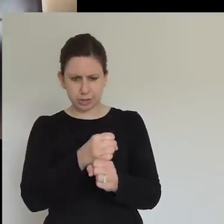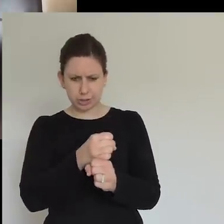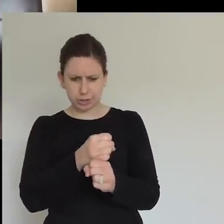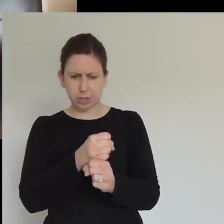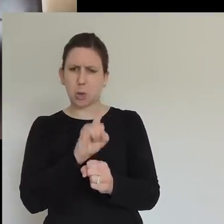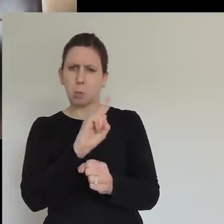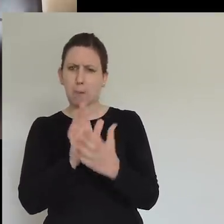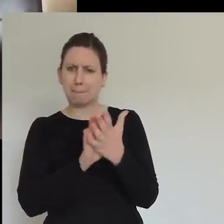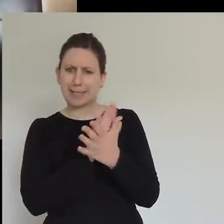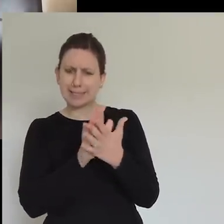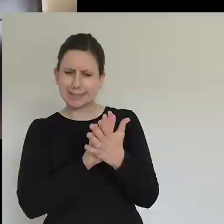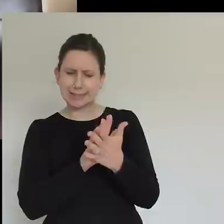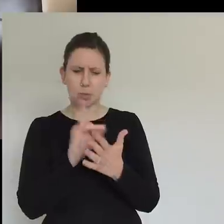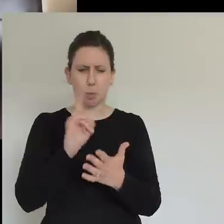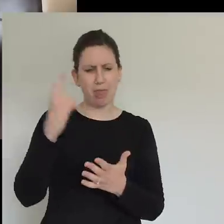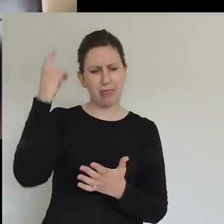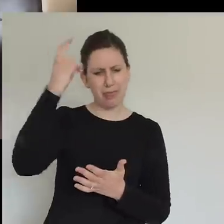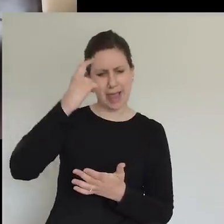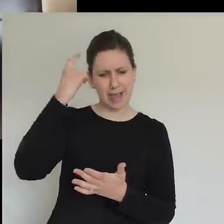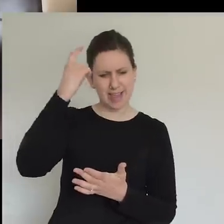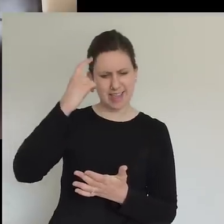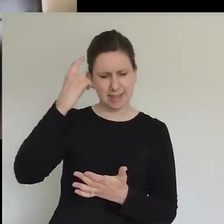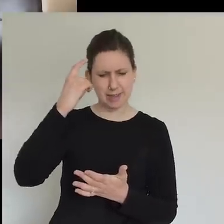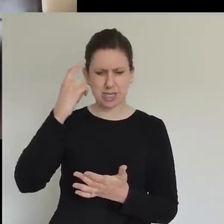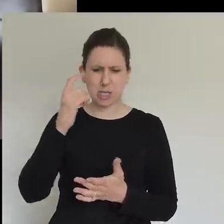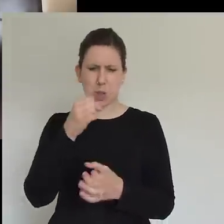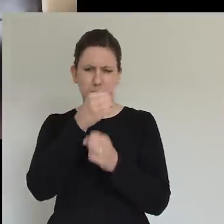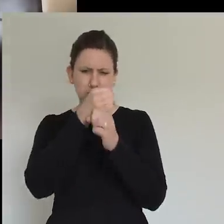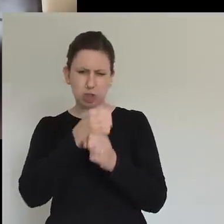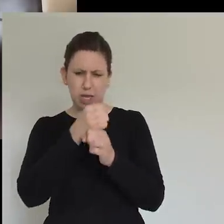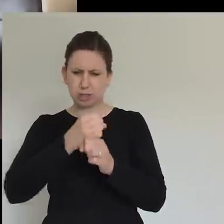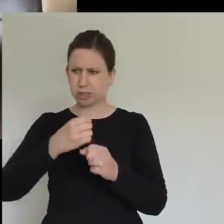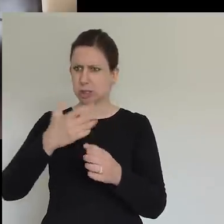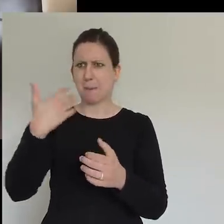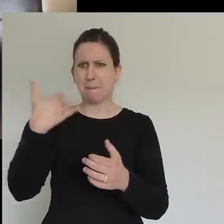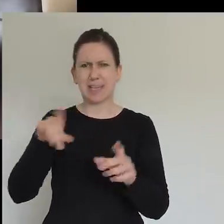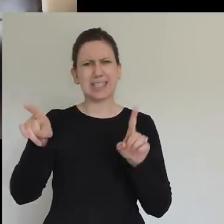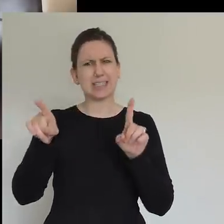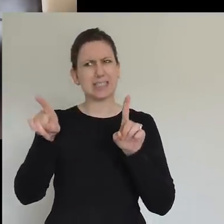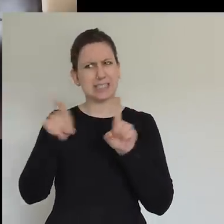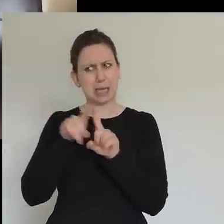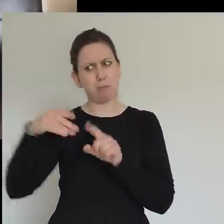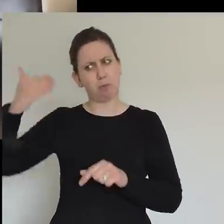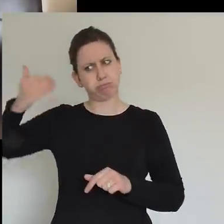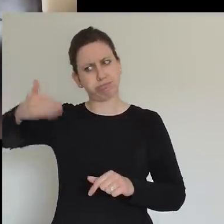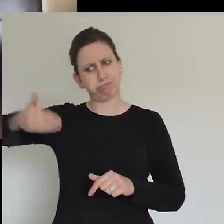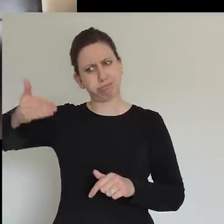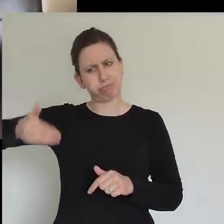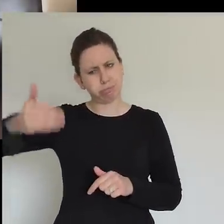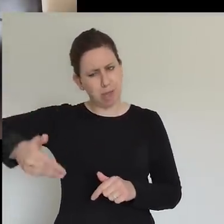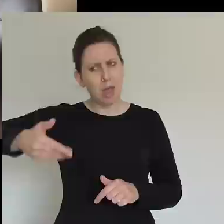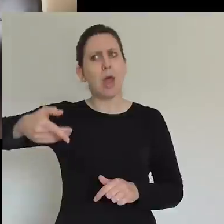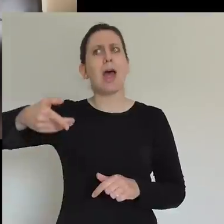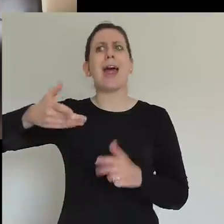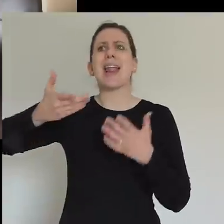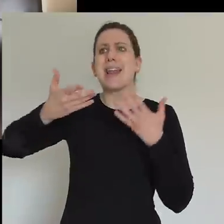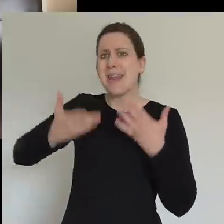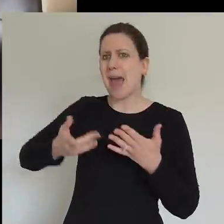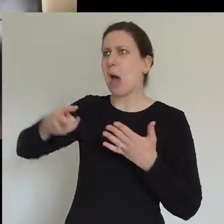way that church has looked for generations, the Lord is saying, I want you to think differently. And I want you to think in a new way. And